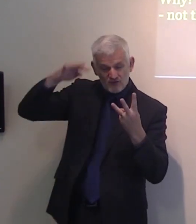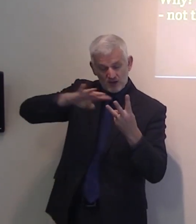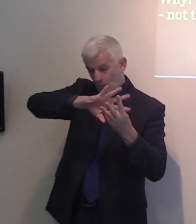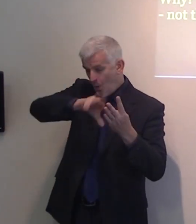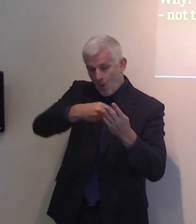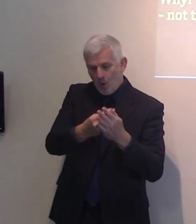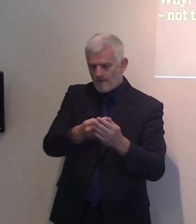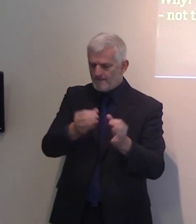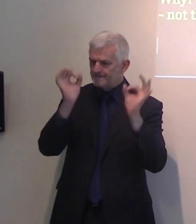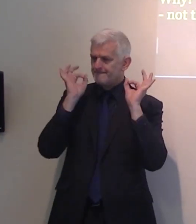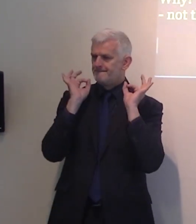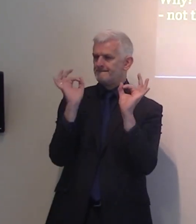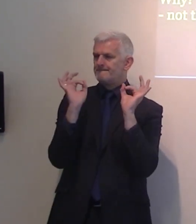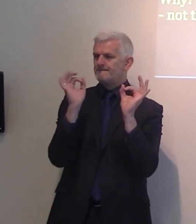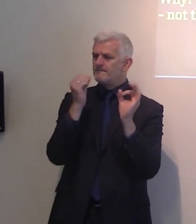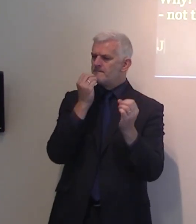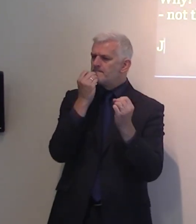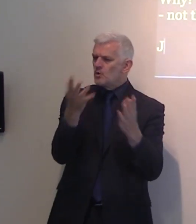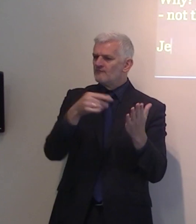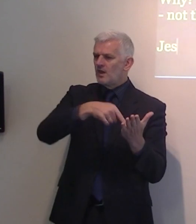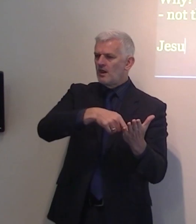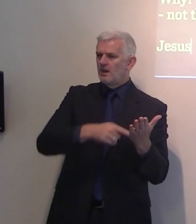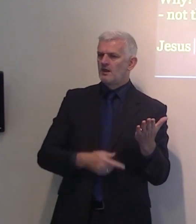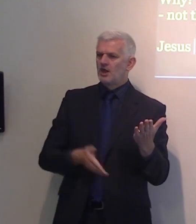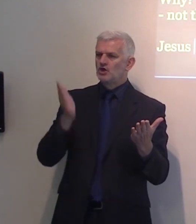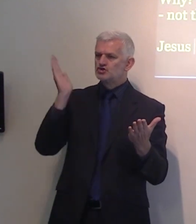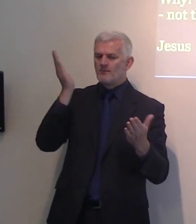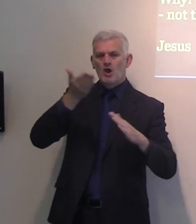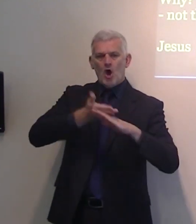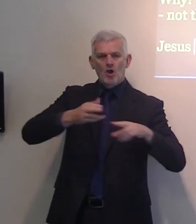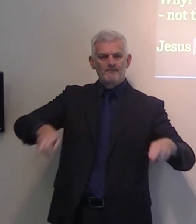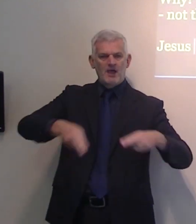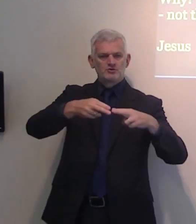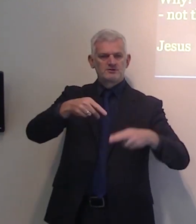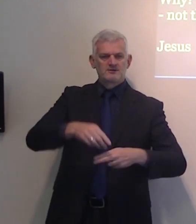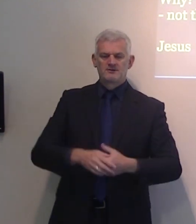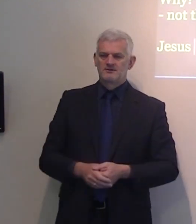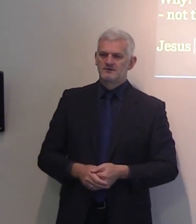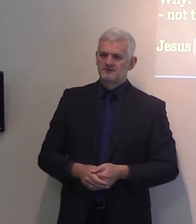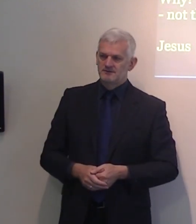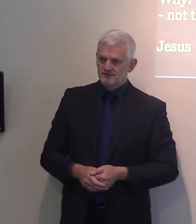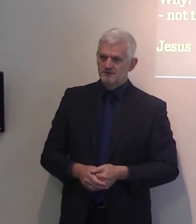And Jesus directly said it and taught his own disciples.